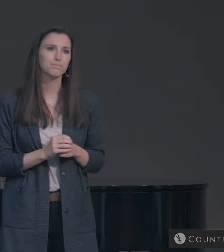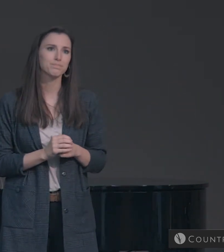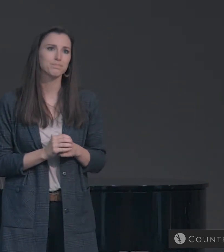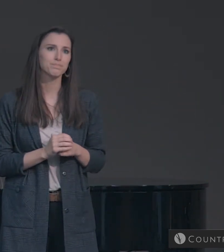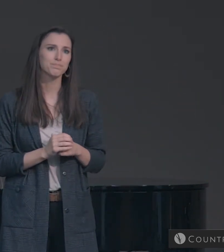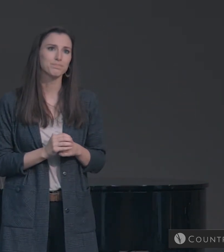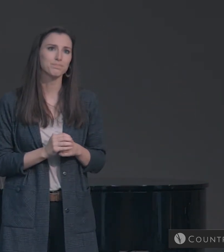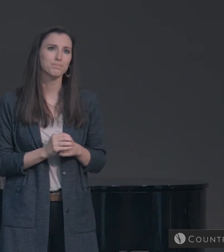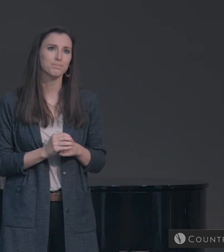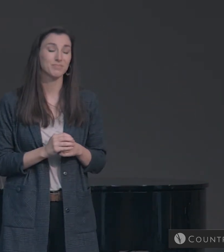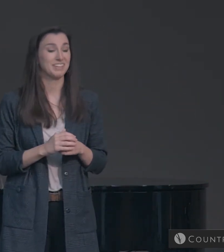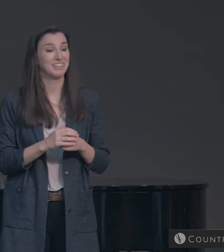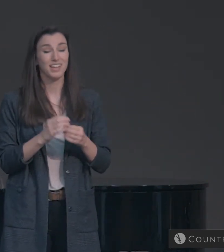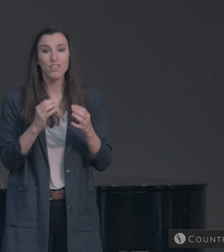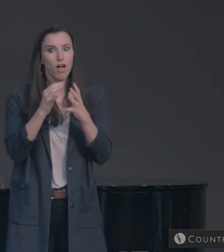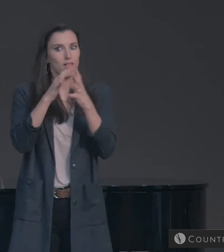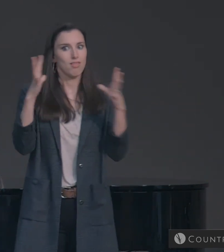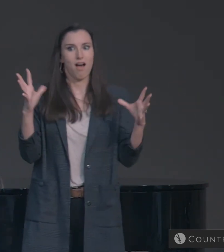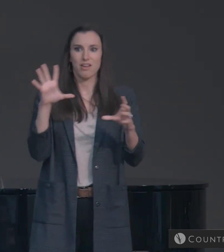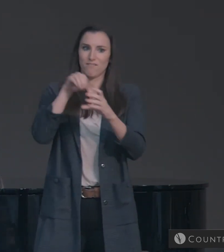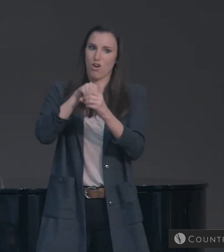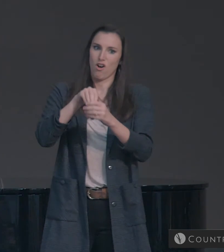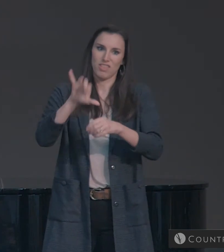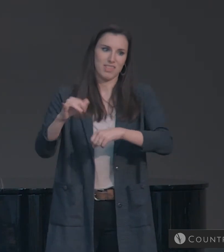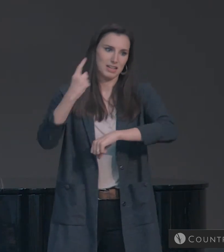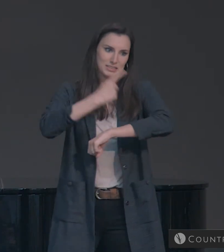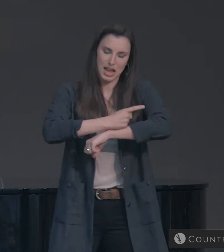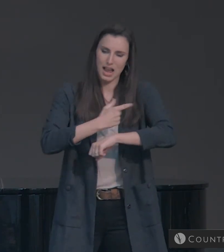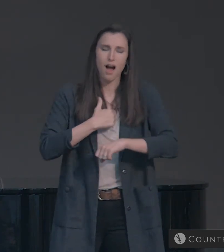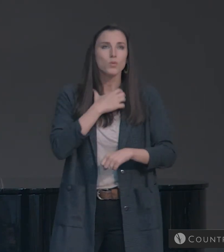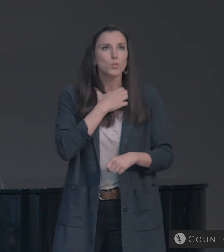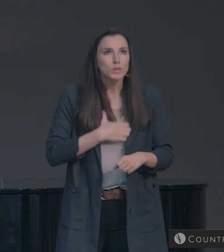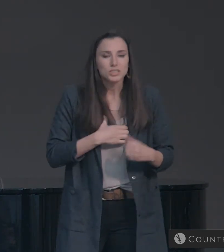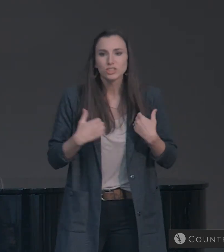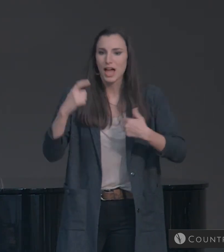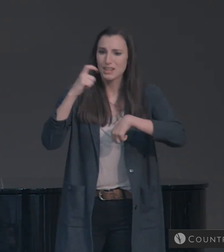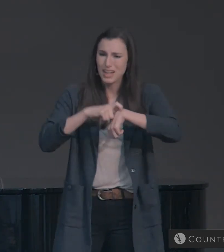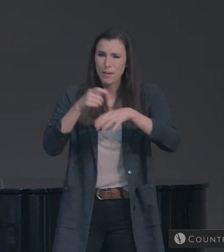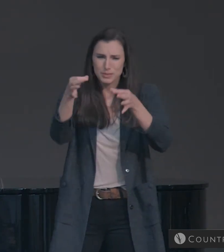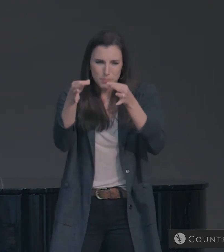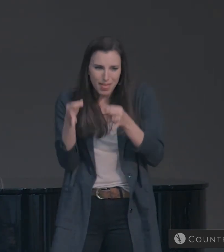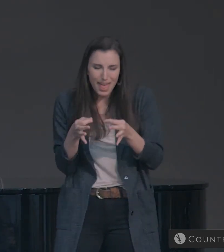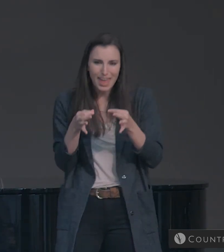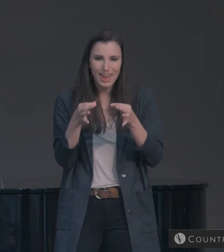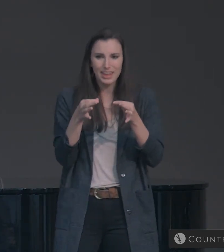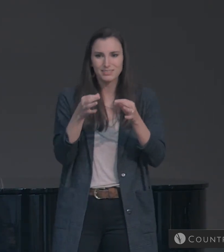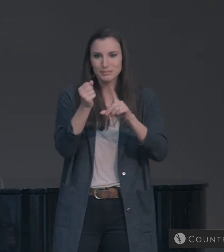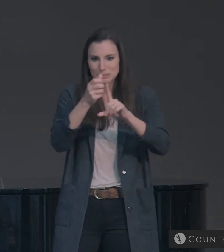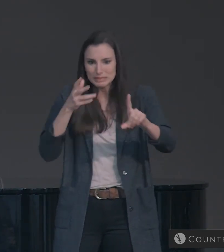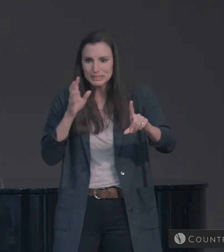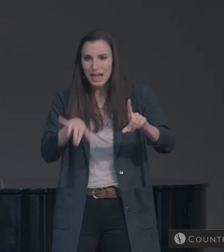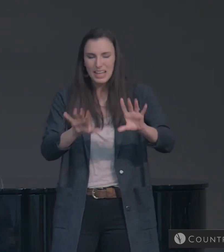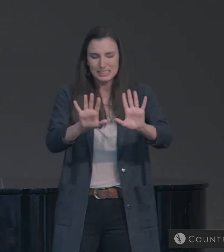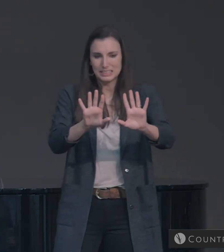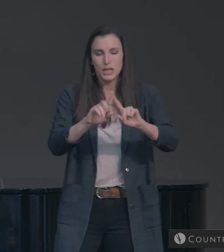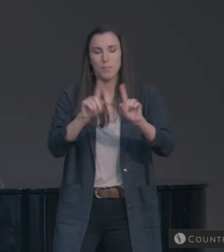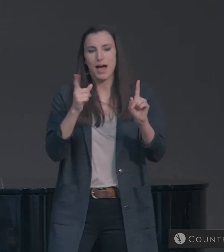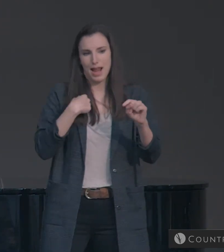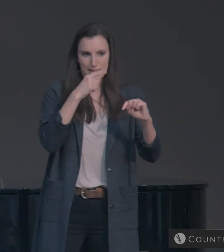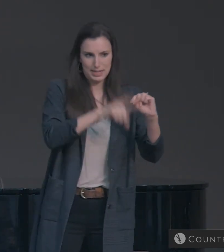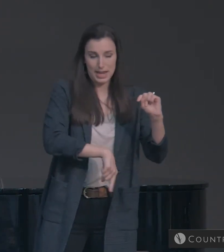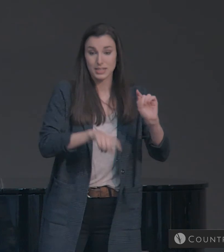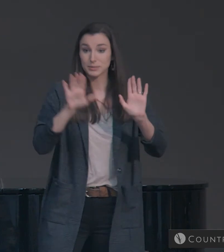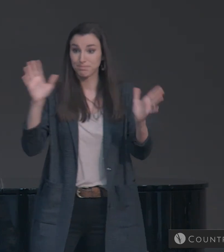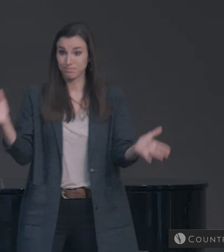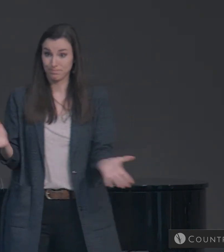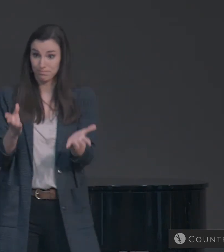There's a lot that's attached to the day of the Lord. So I wish we had time to go through it all and divide it up. Let me just encourage you with this. If you go to our